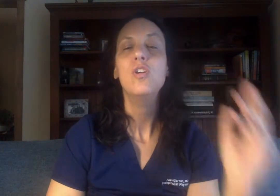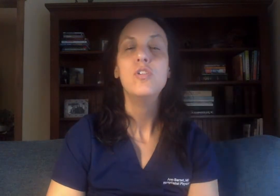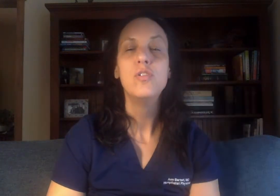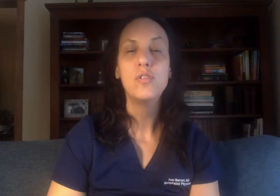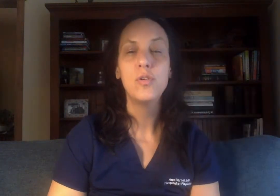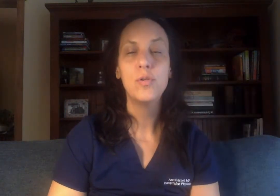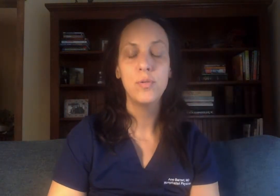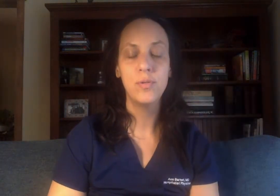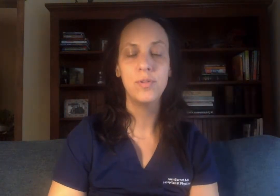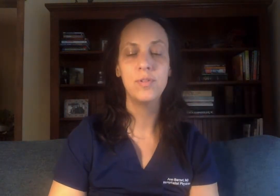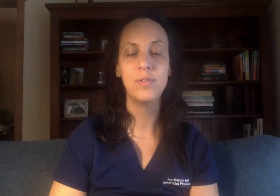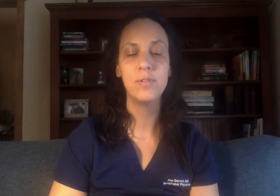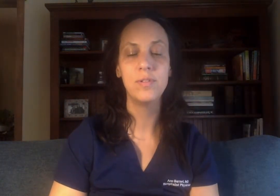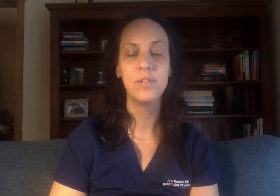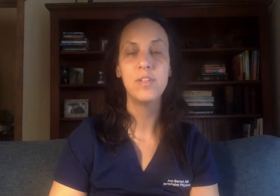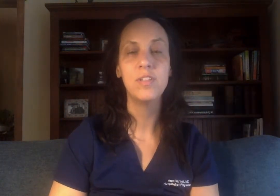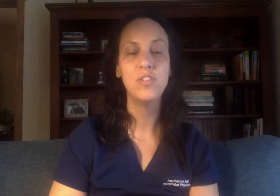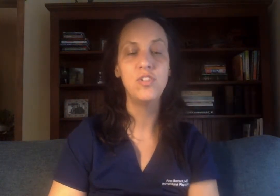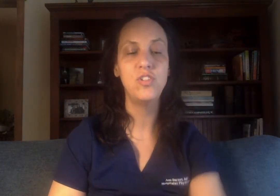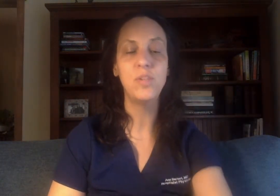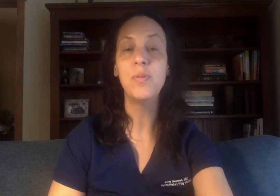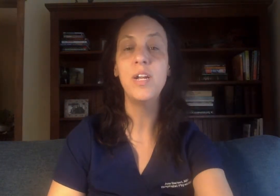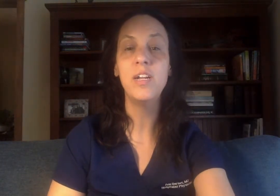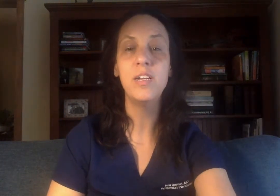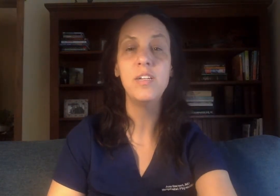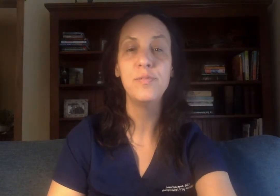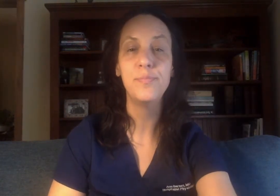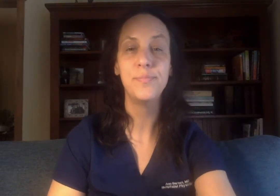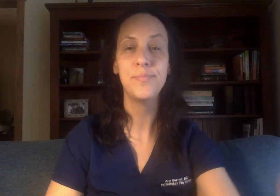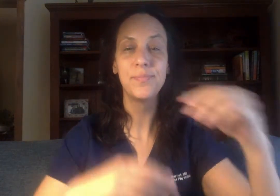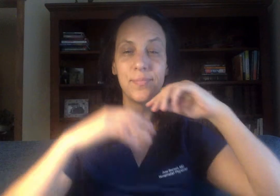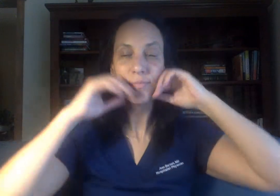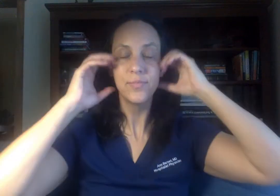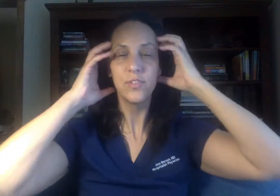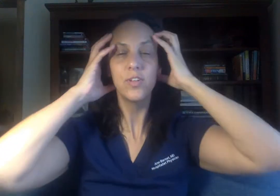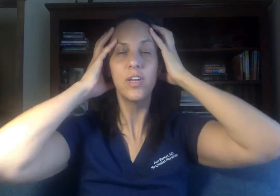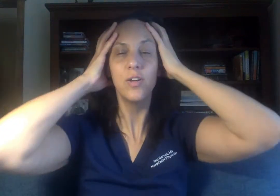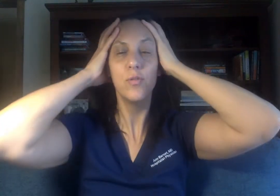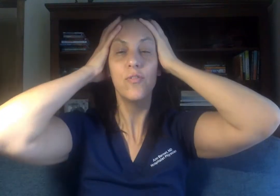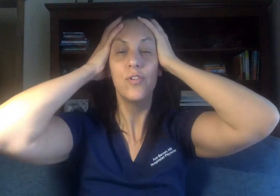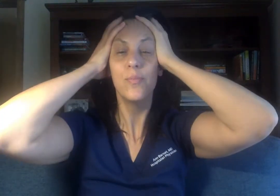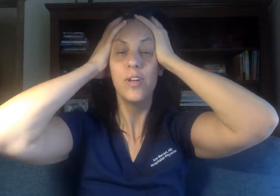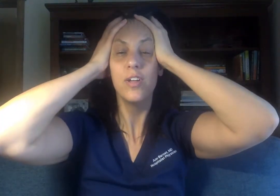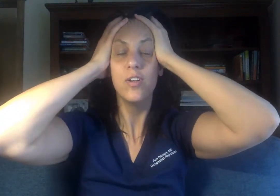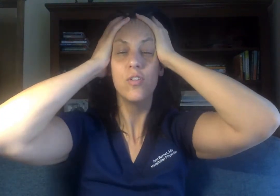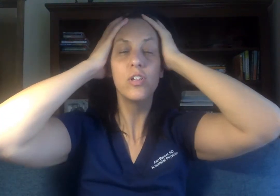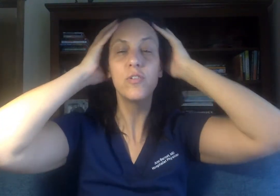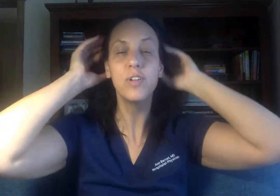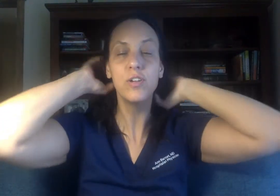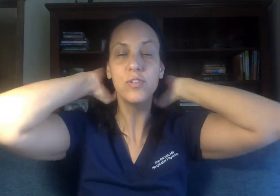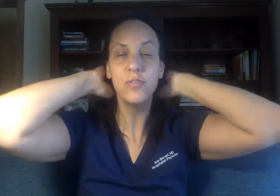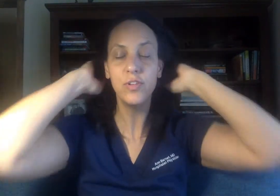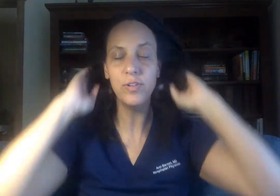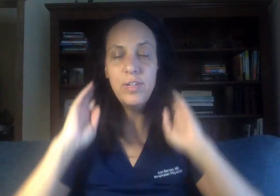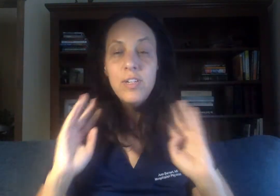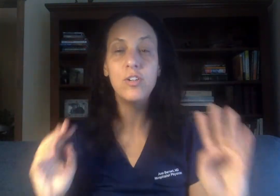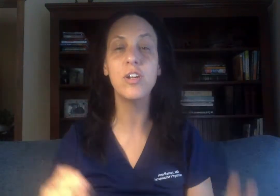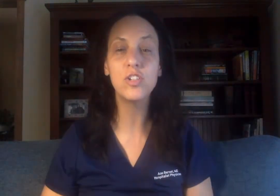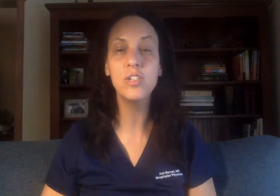So let's just jump right in. I refer to my earlier videos if you need an introduction,